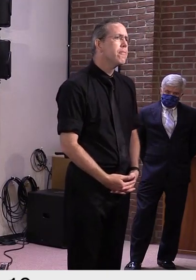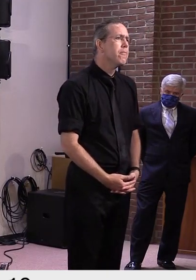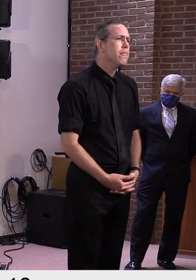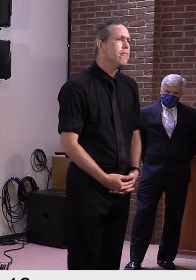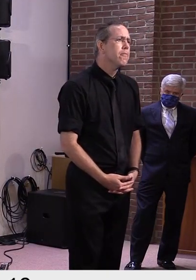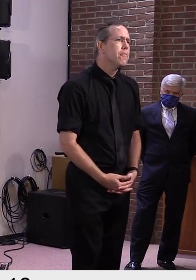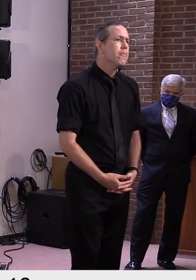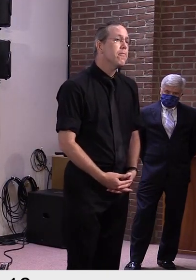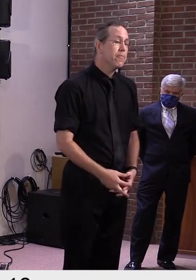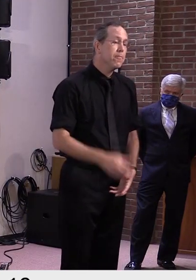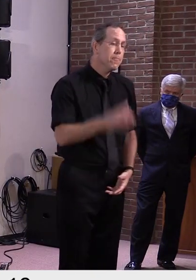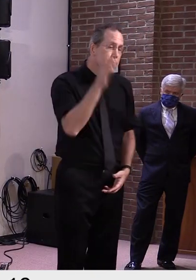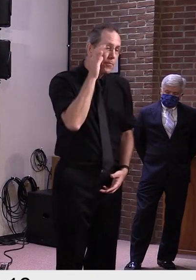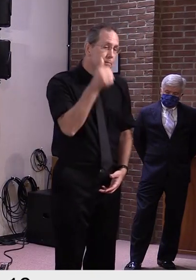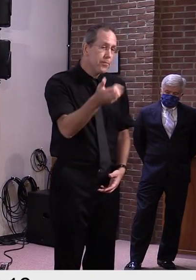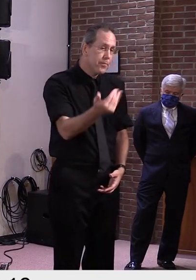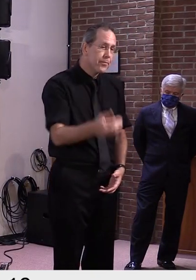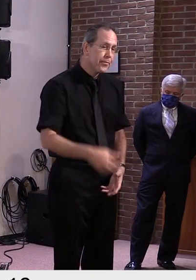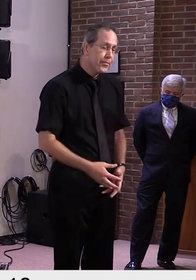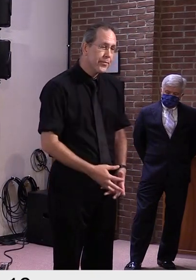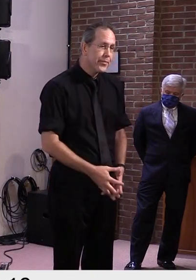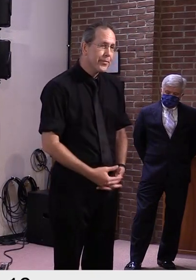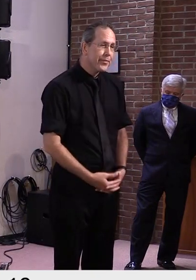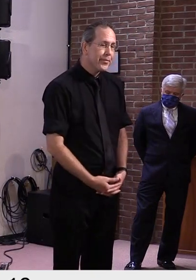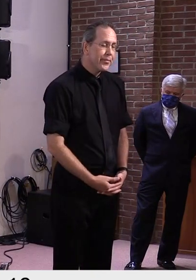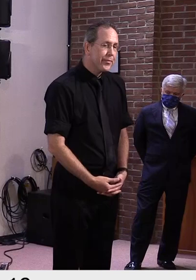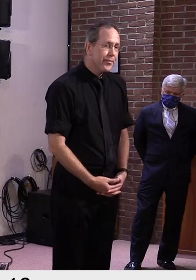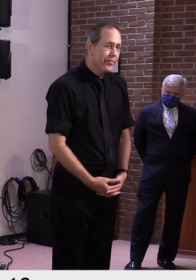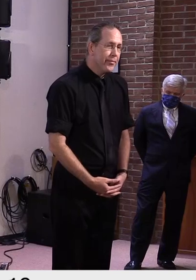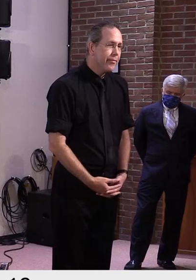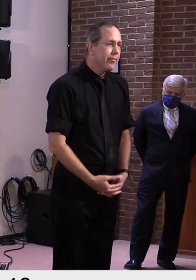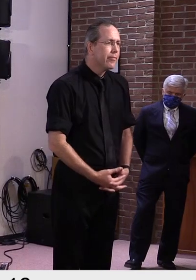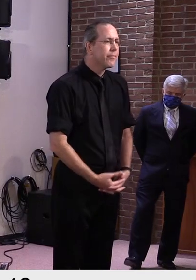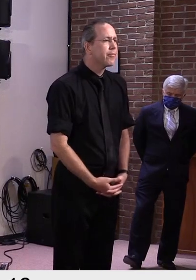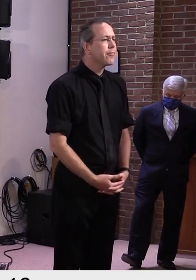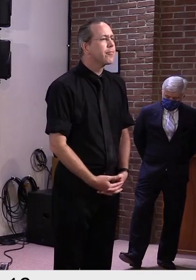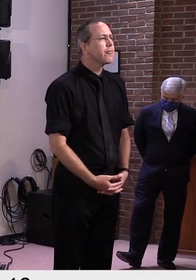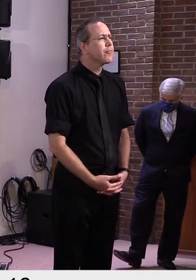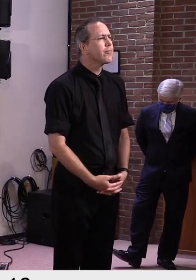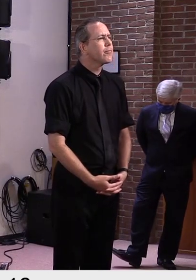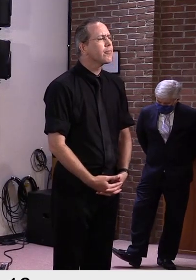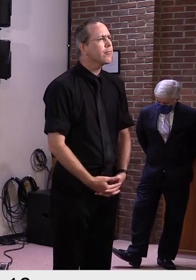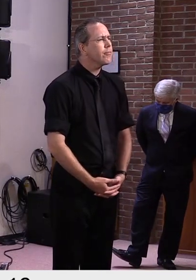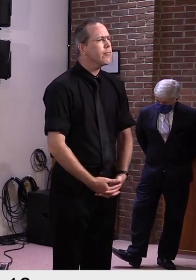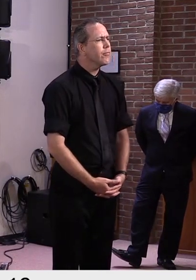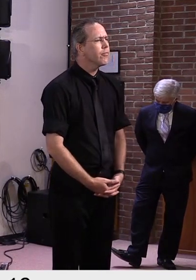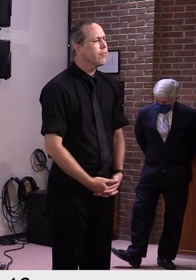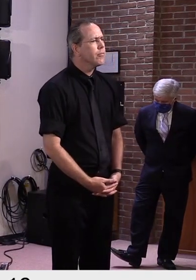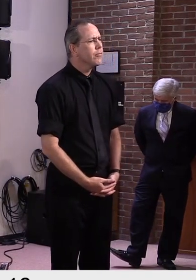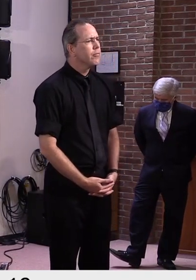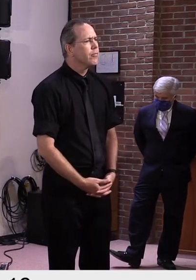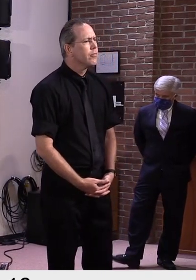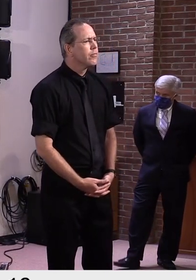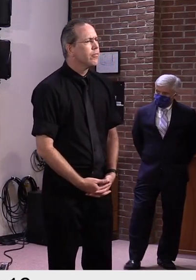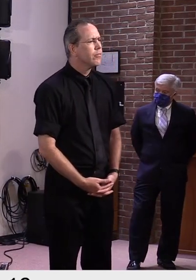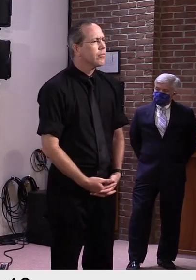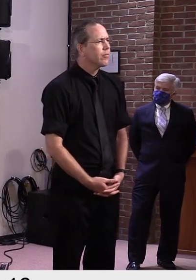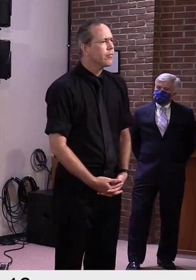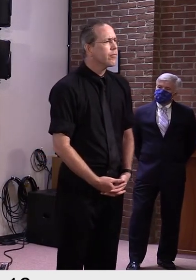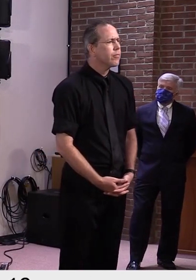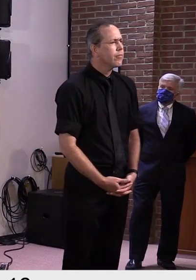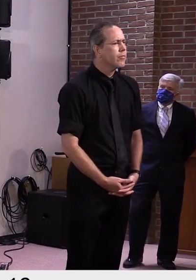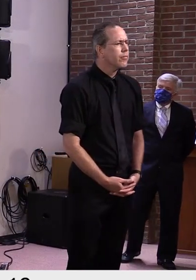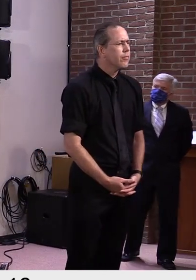Hello. Hi, John. Hello. Sorry. Um, I had a question for Dr. Levine on